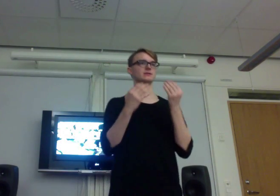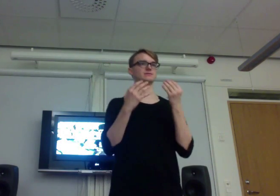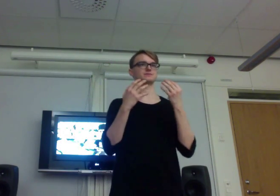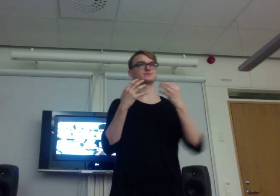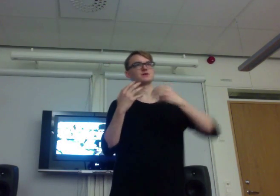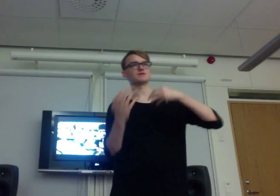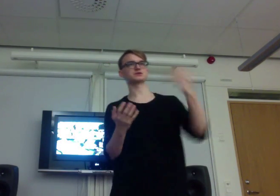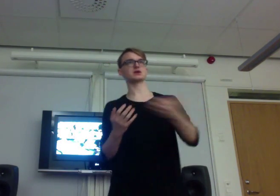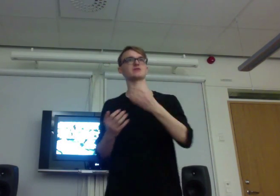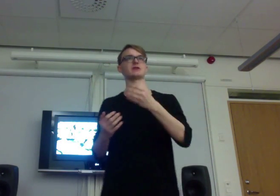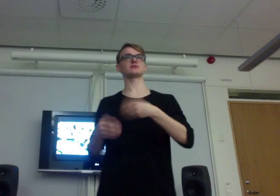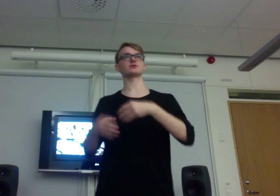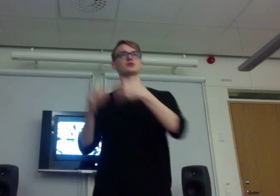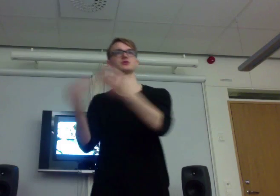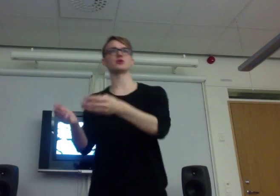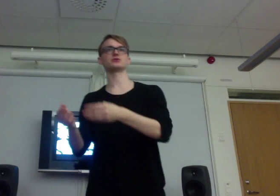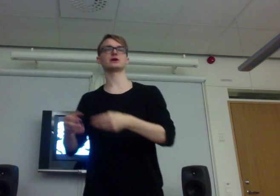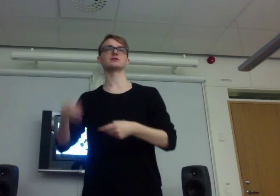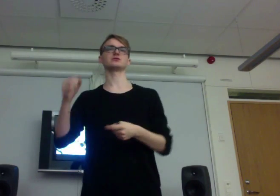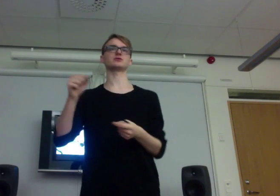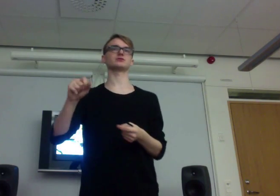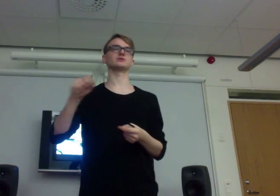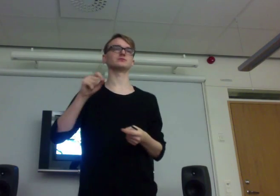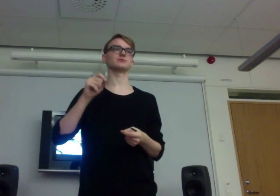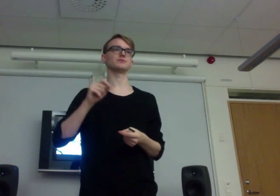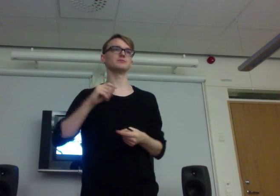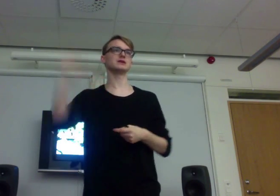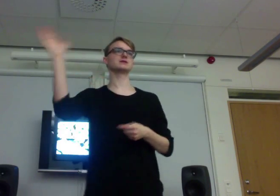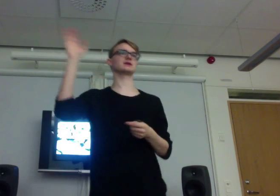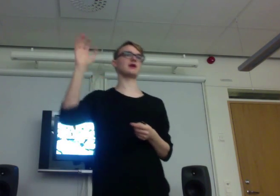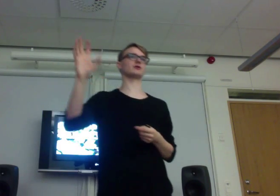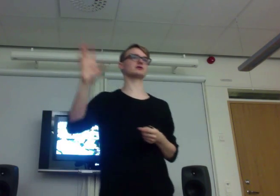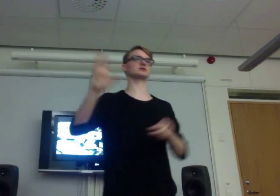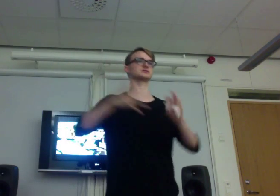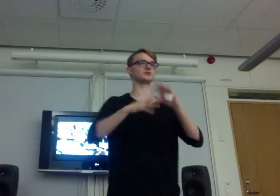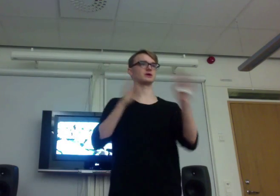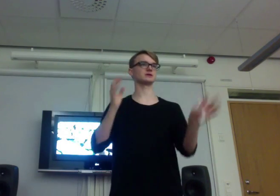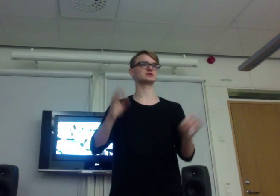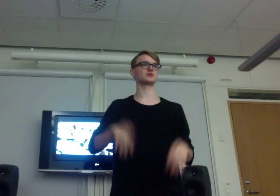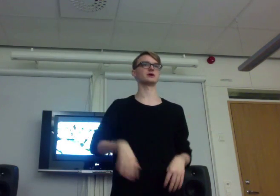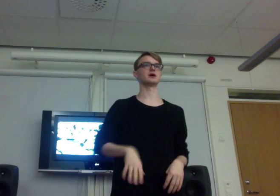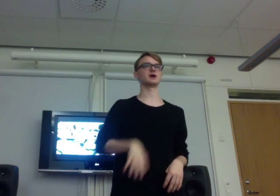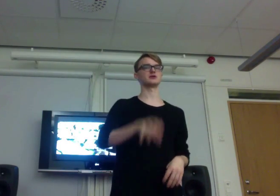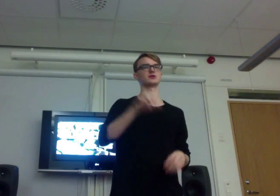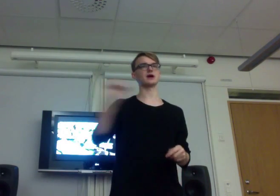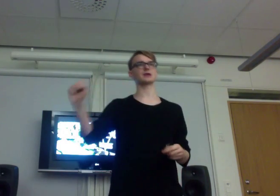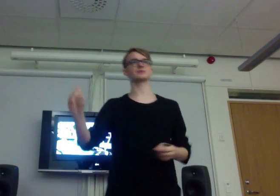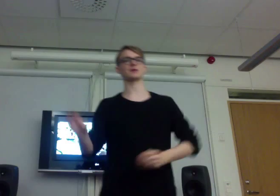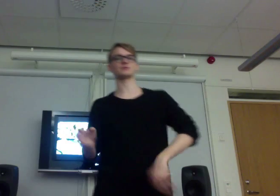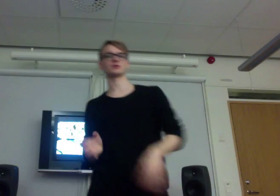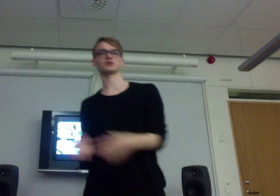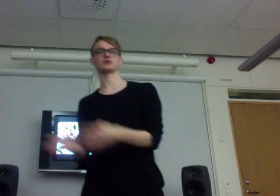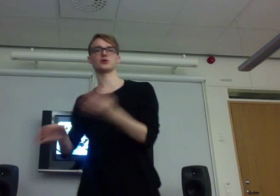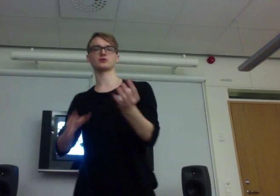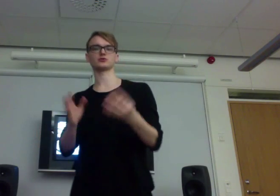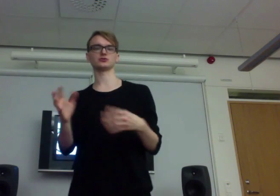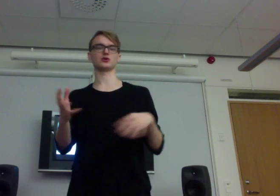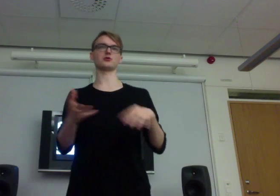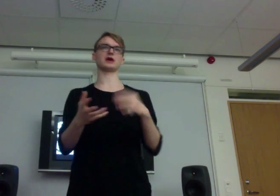And, physical event, you could go there, you could meet the characters that were in the story, you could help them, you could go kind of